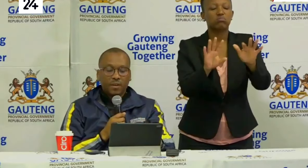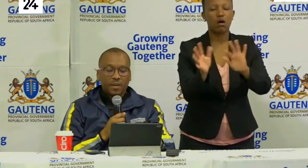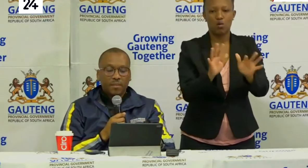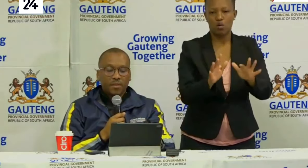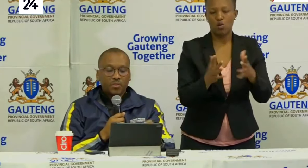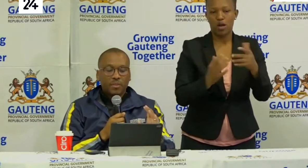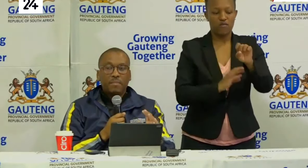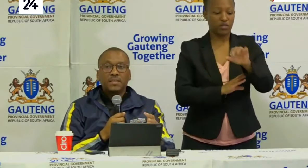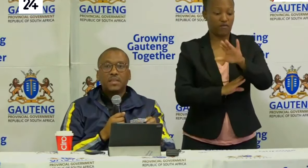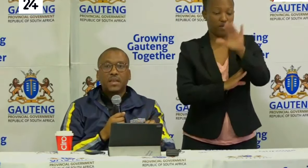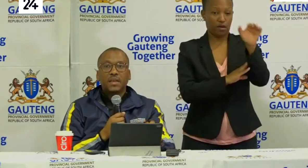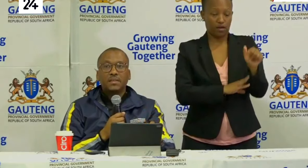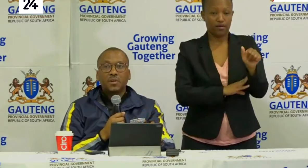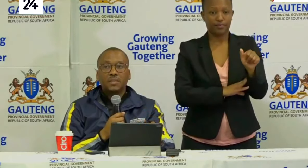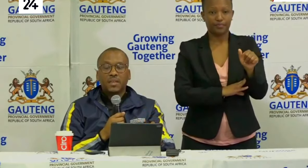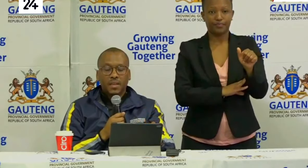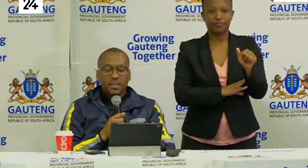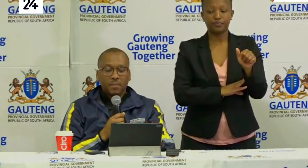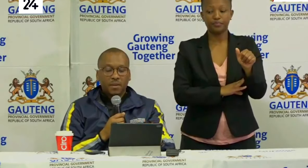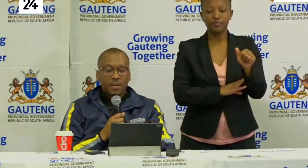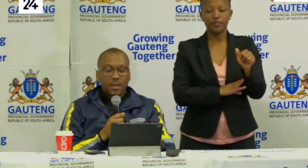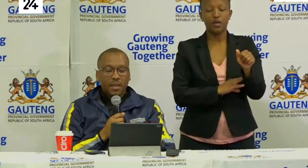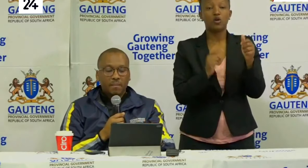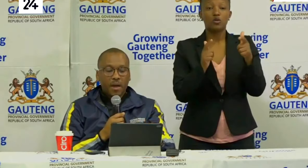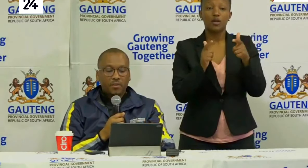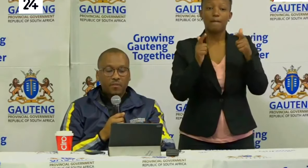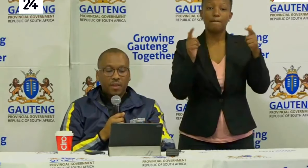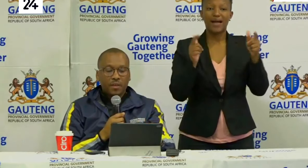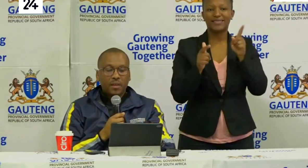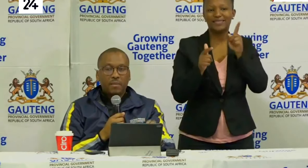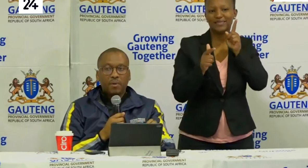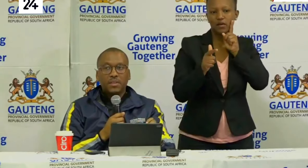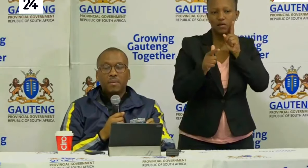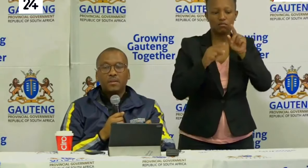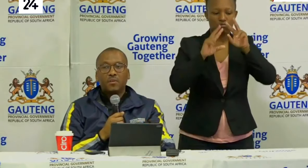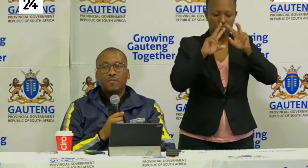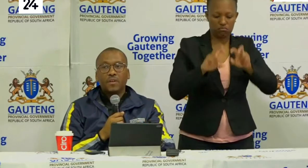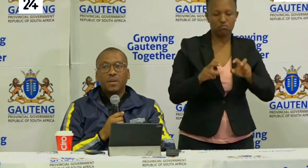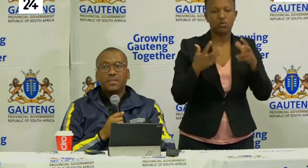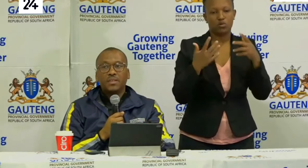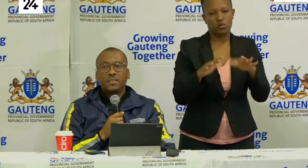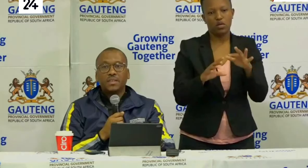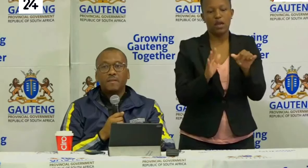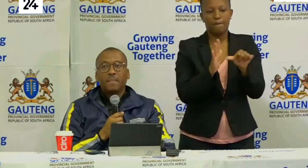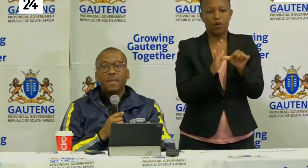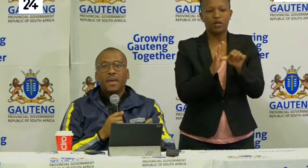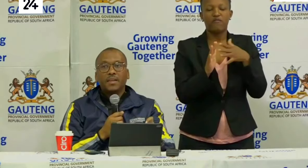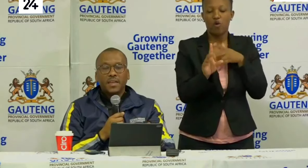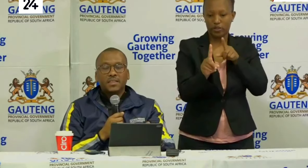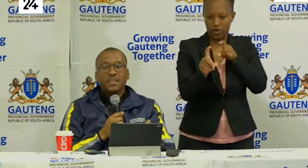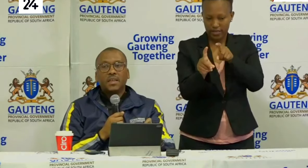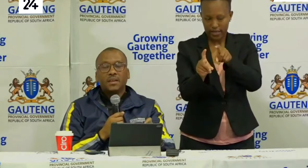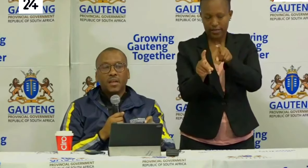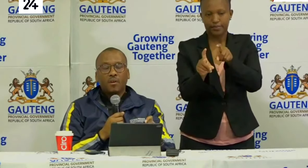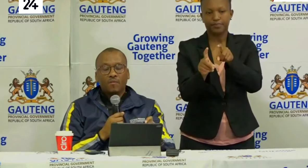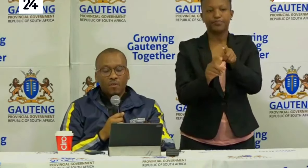South Africa. So the mass screening has been part of the important part of tracing. And